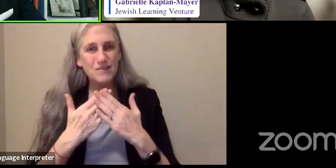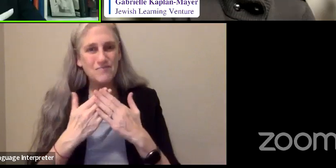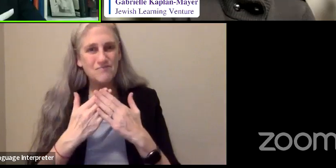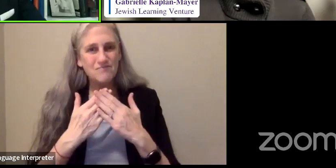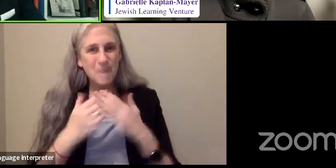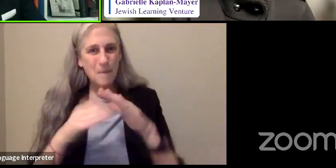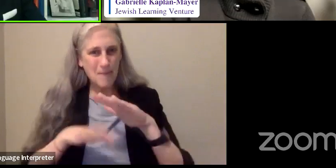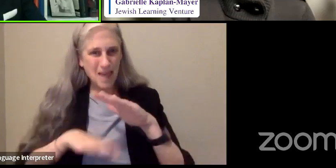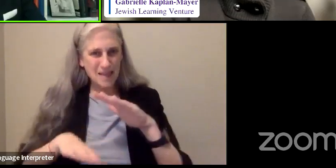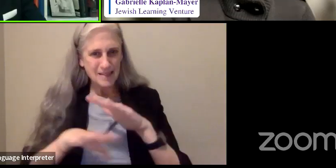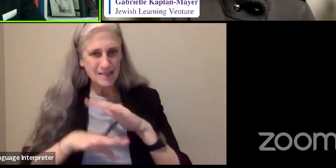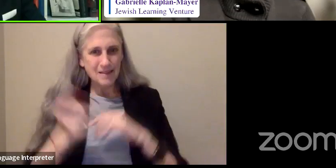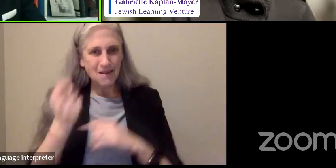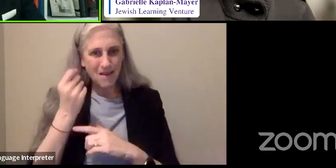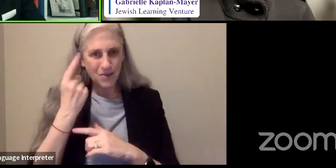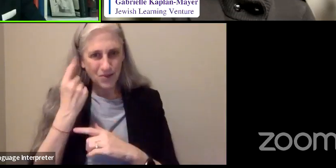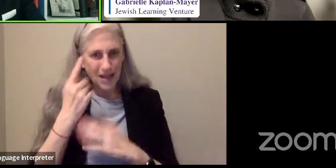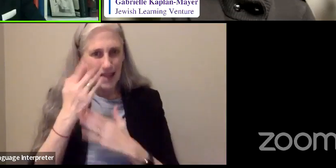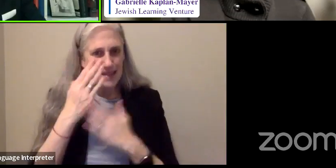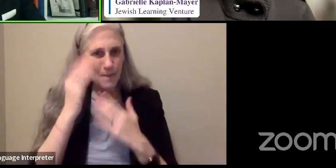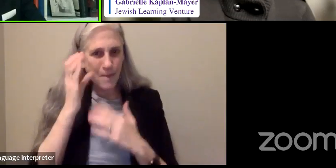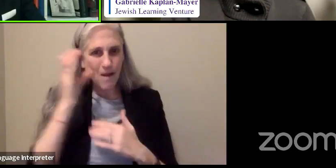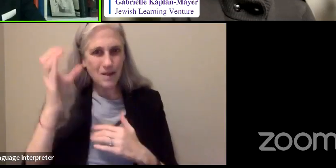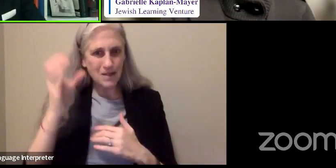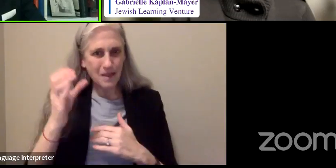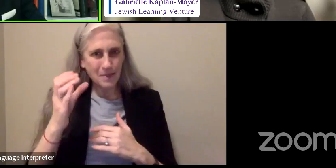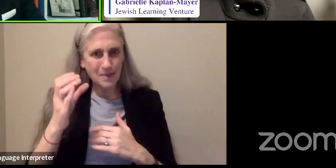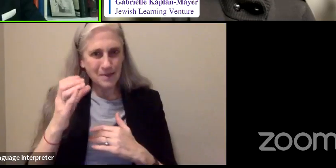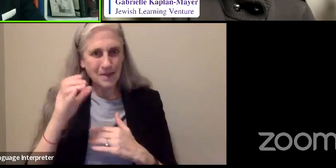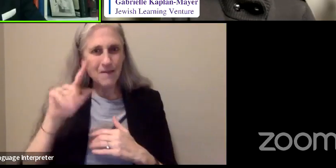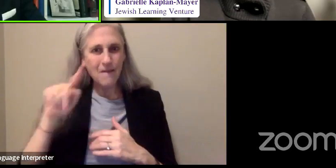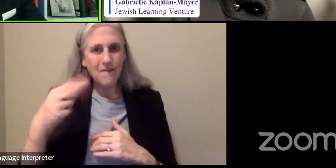understanding some of the concepts and physics.